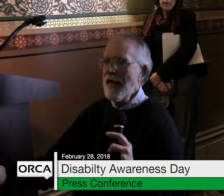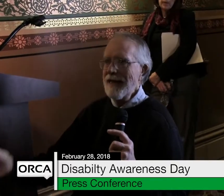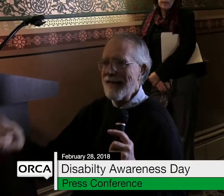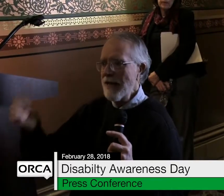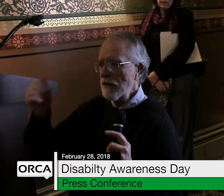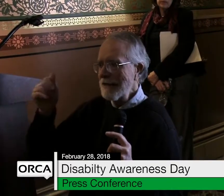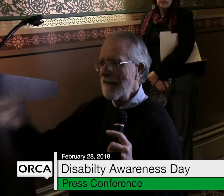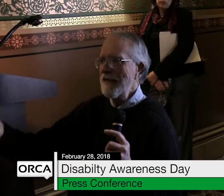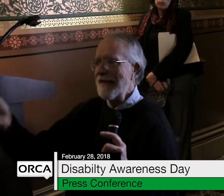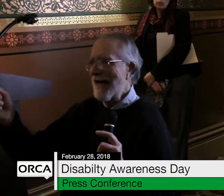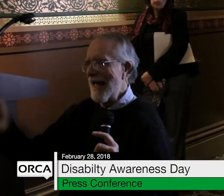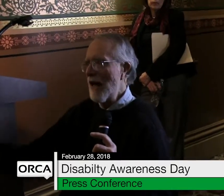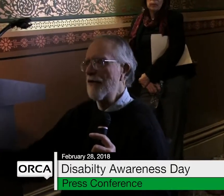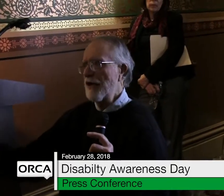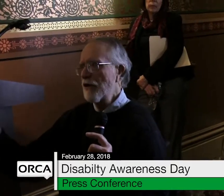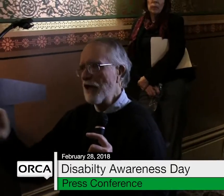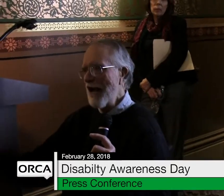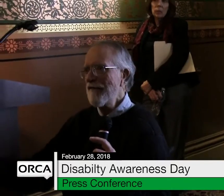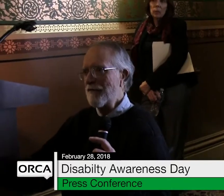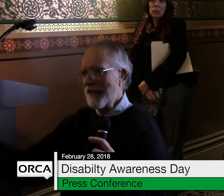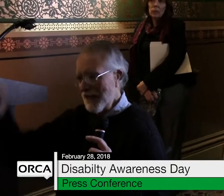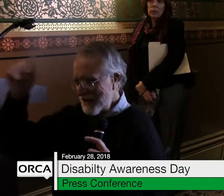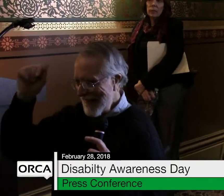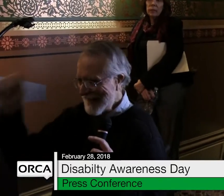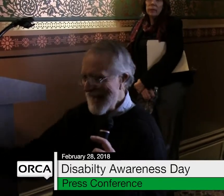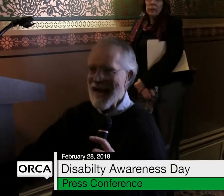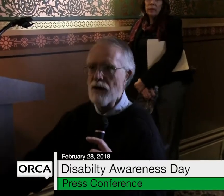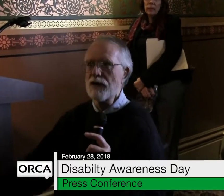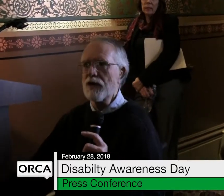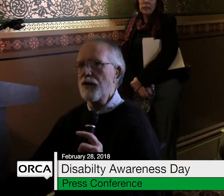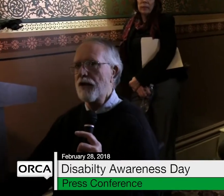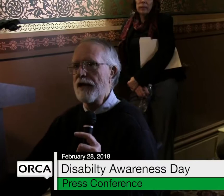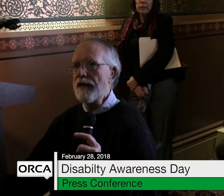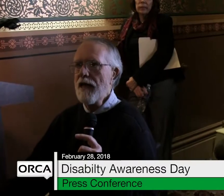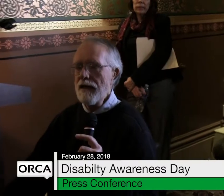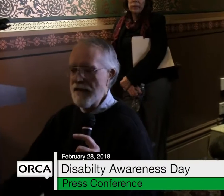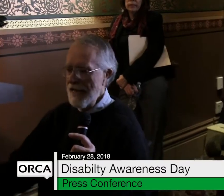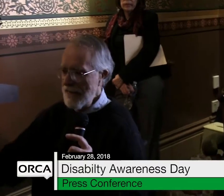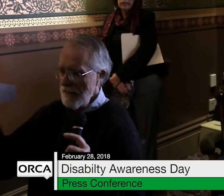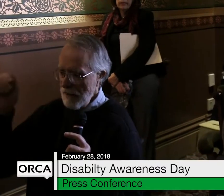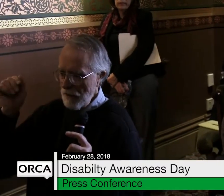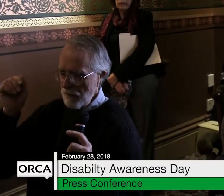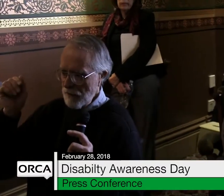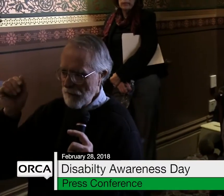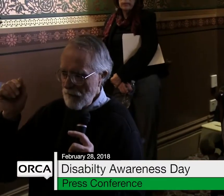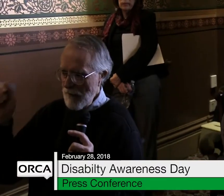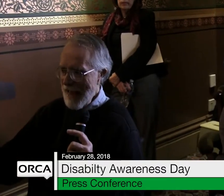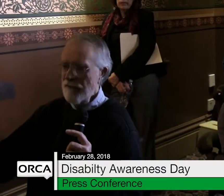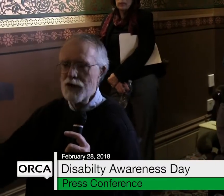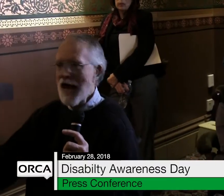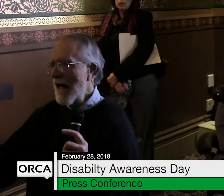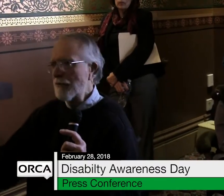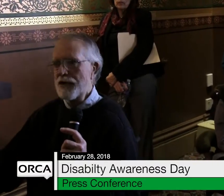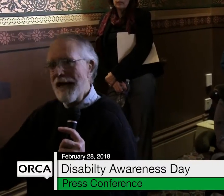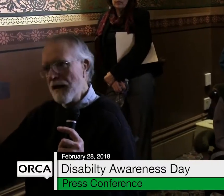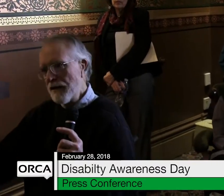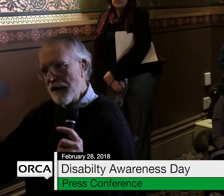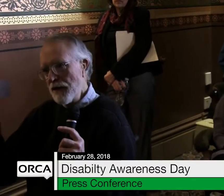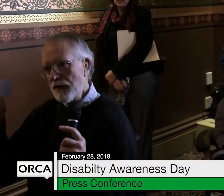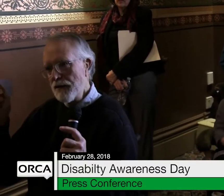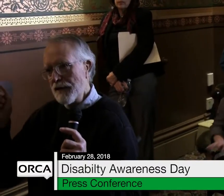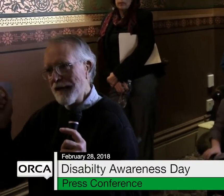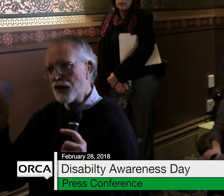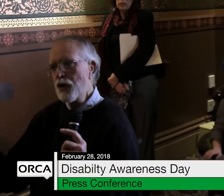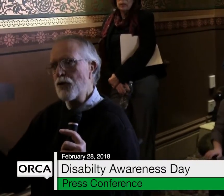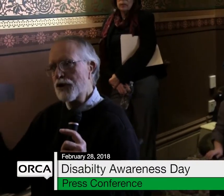community. They are living a healthier life because they get out in the community. They have jobs. They